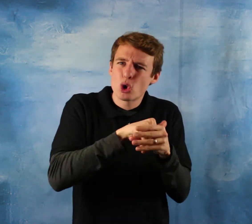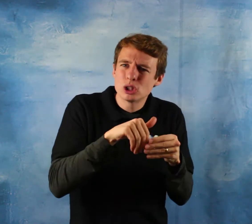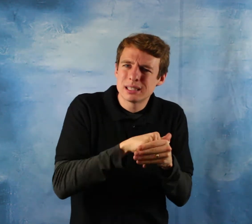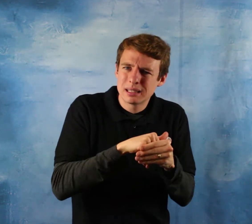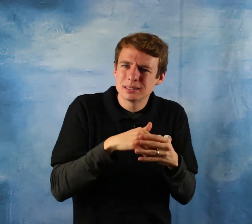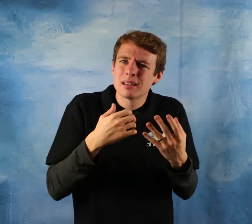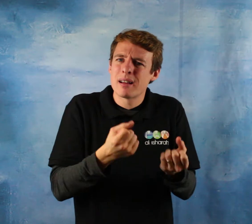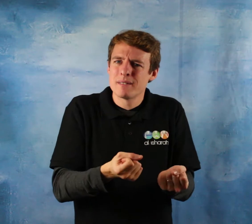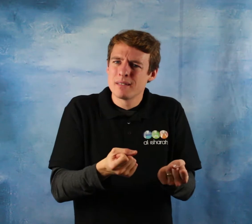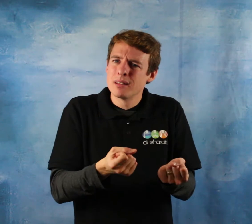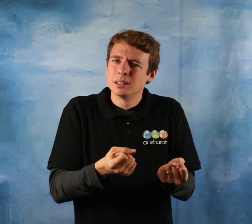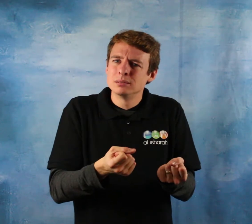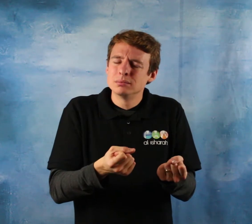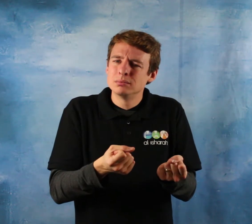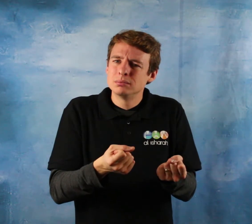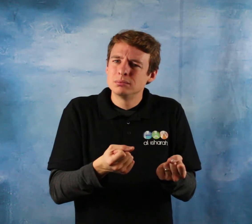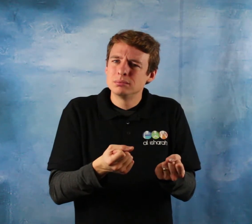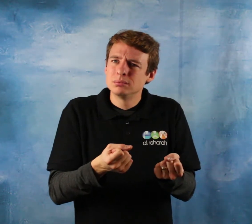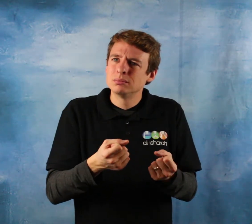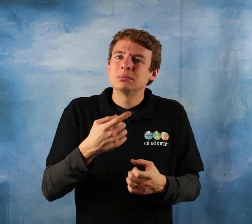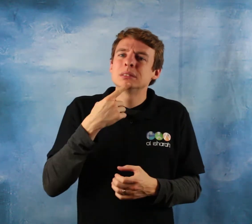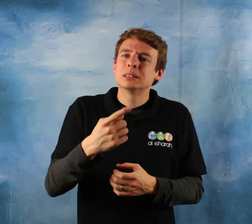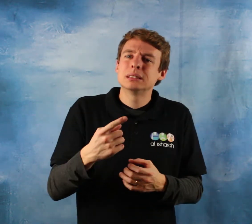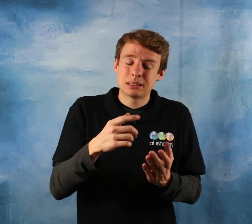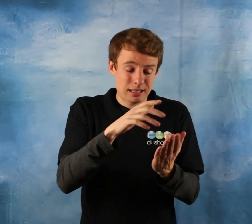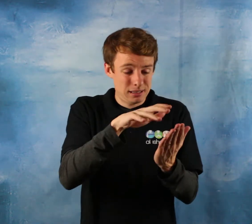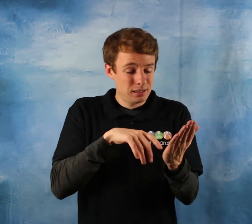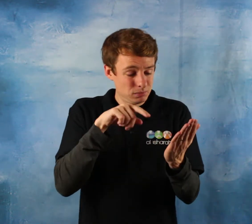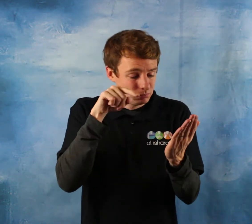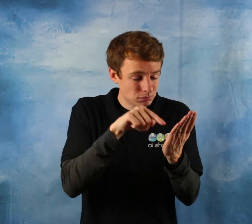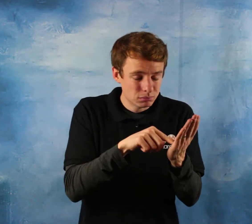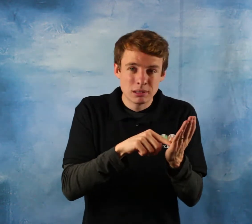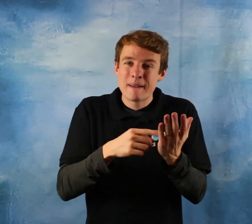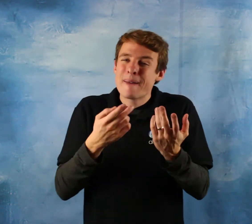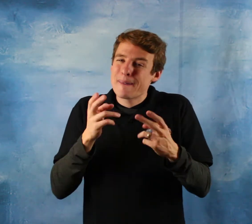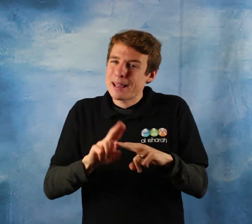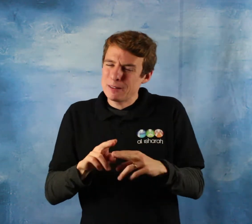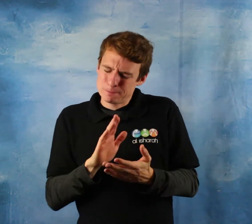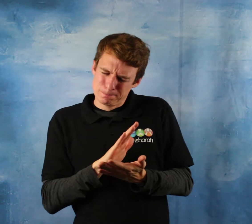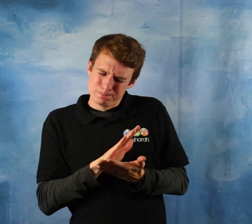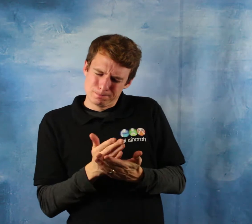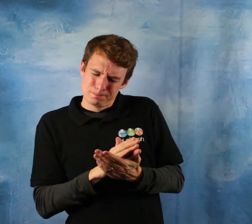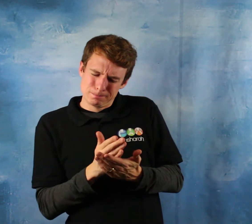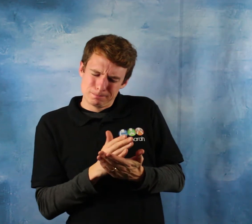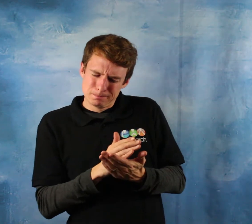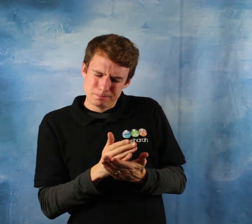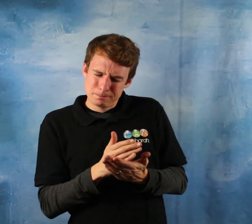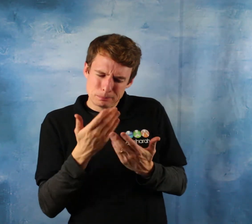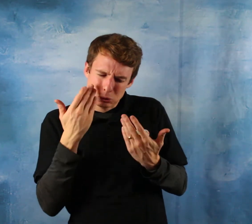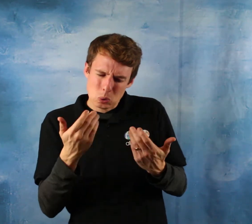us all of us we what we know is less than what we do not know so we must always